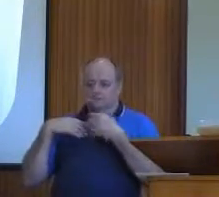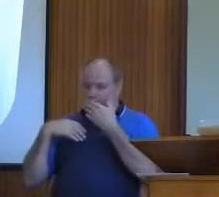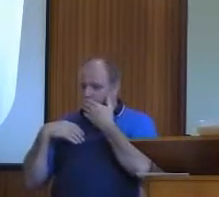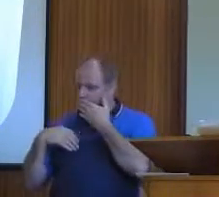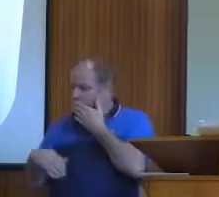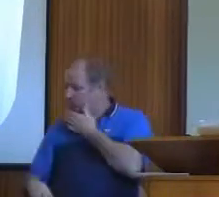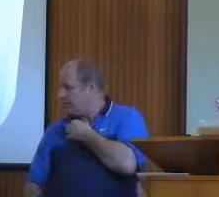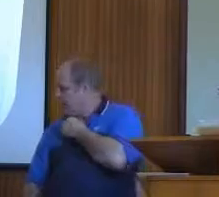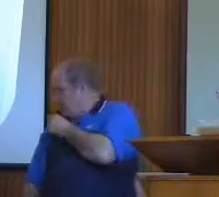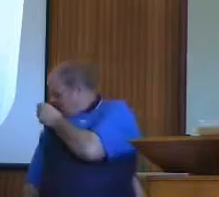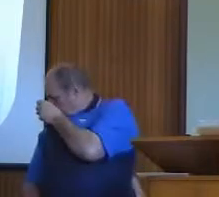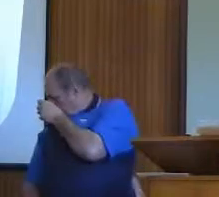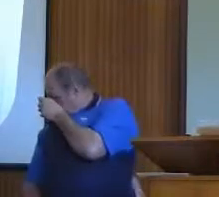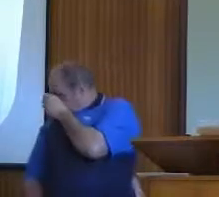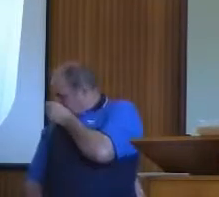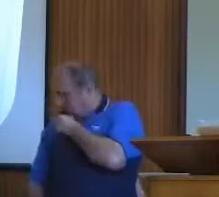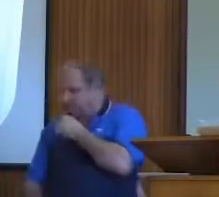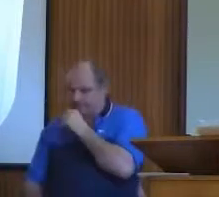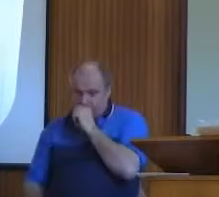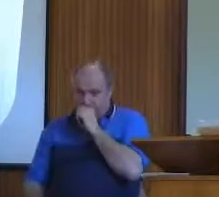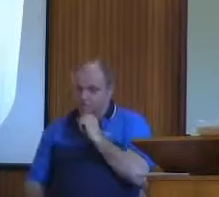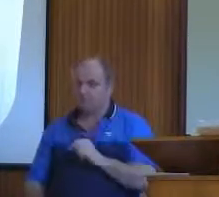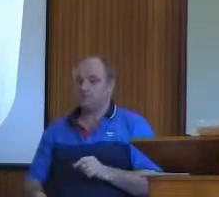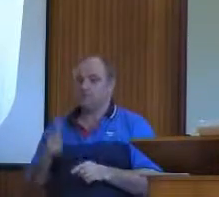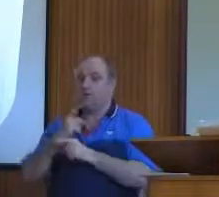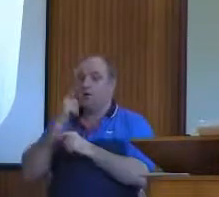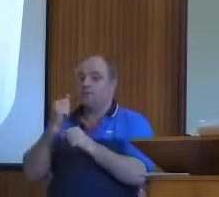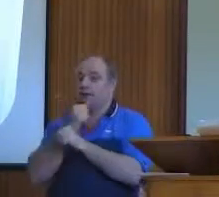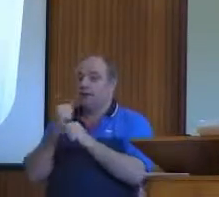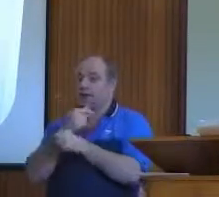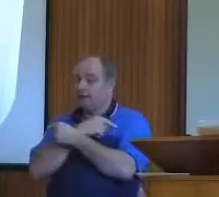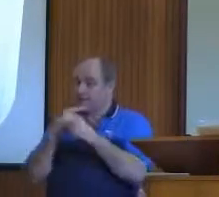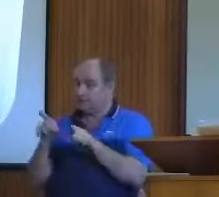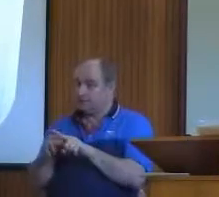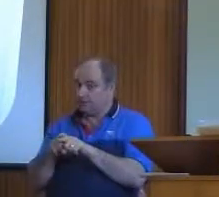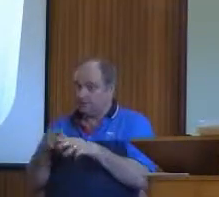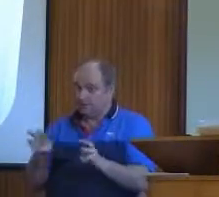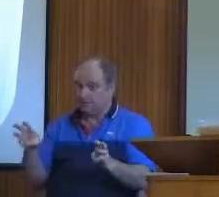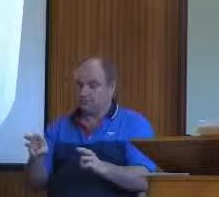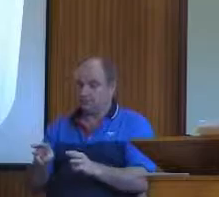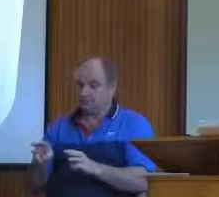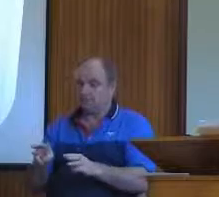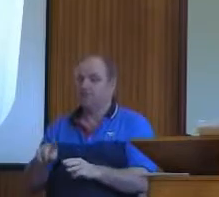And He made us the same way. But something terrible happened to spoil that.